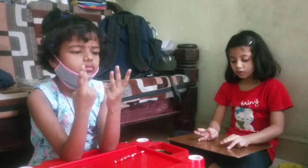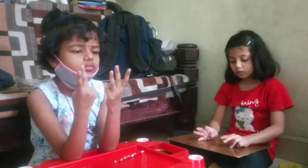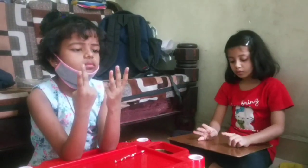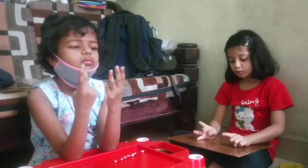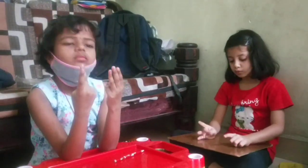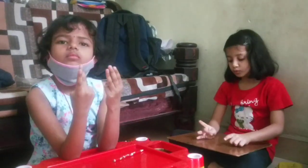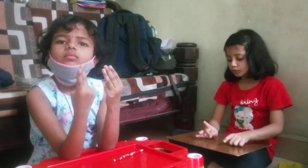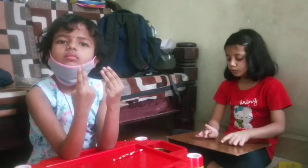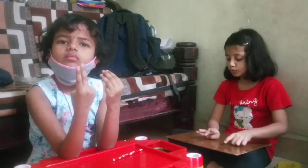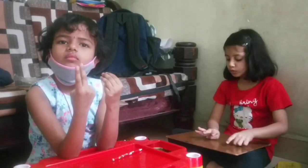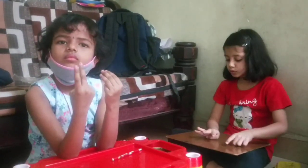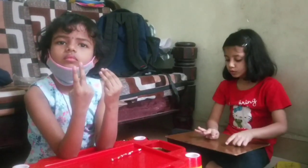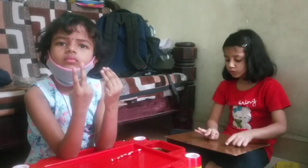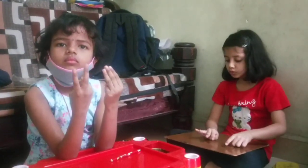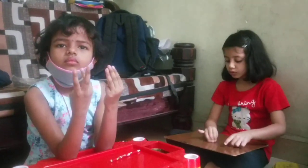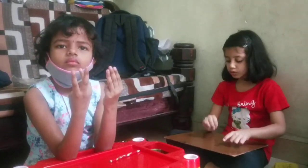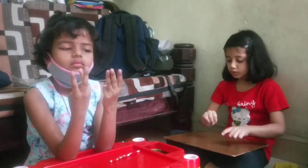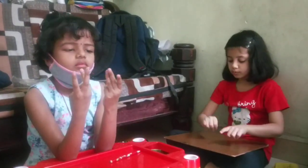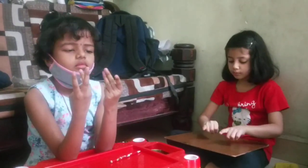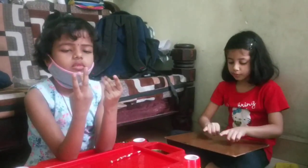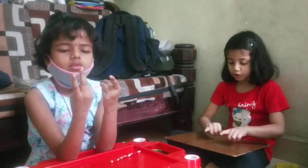Plus 16. Answer.